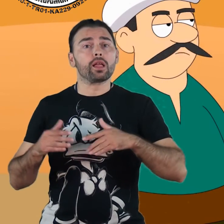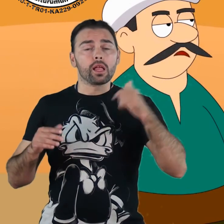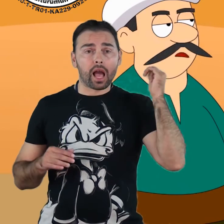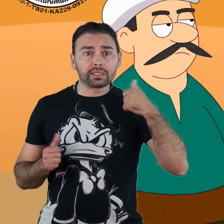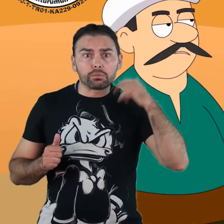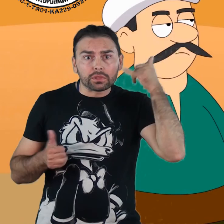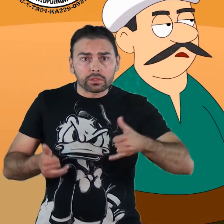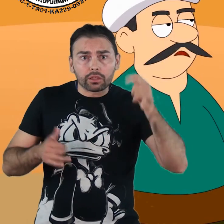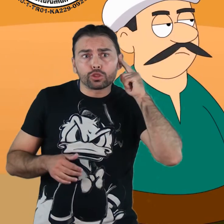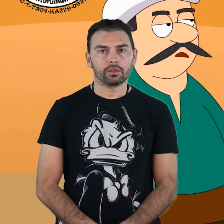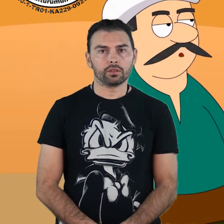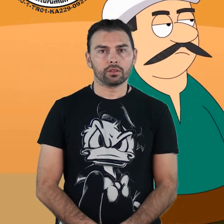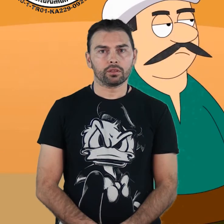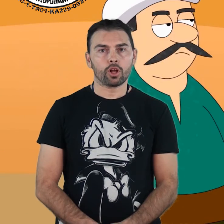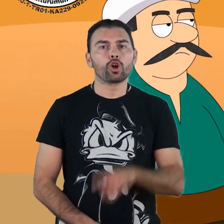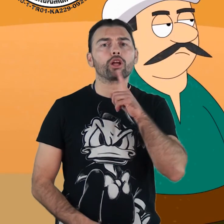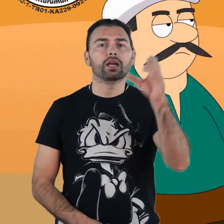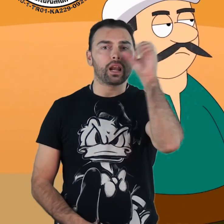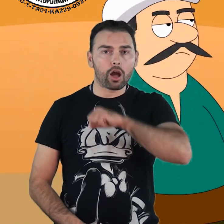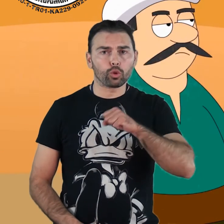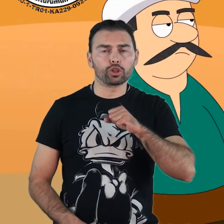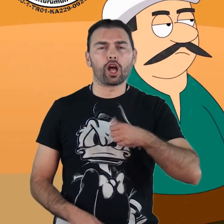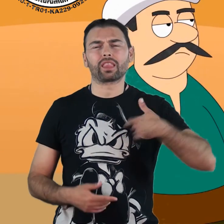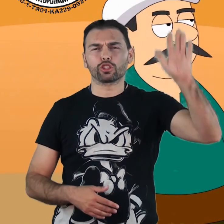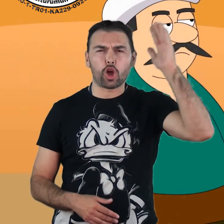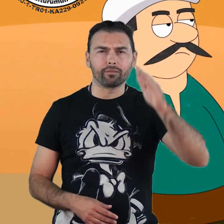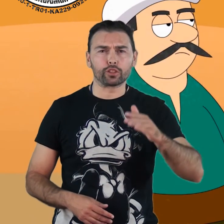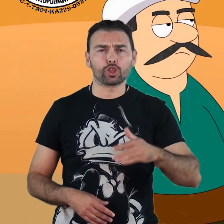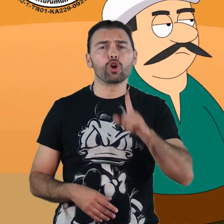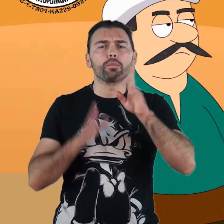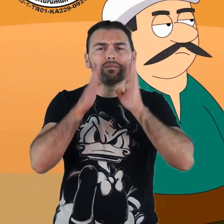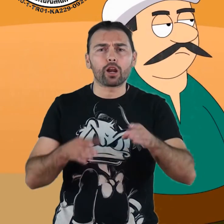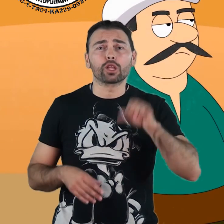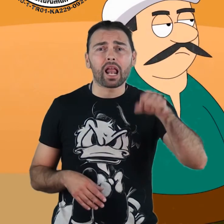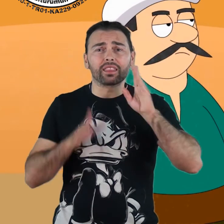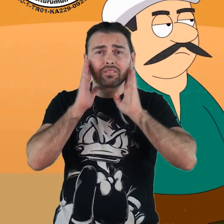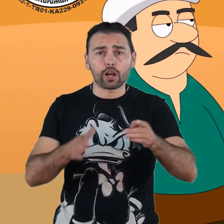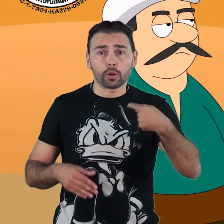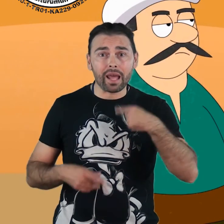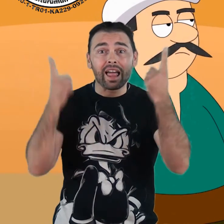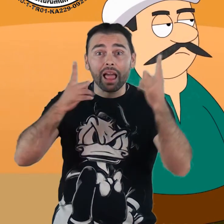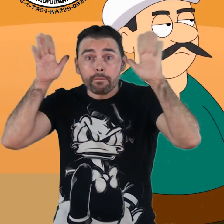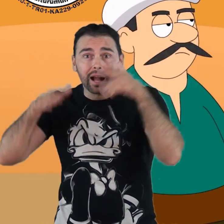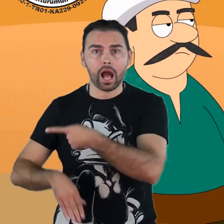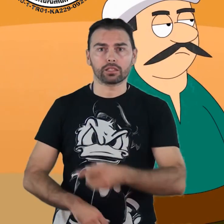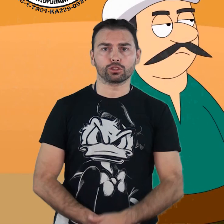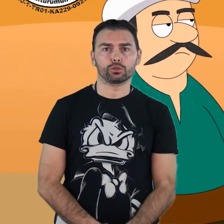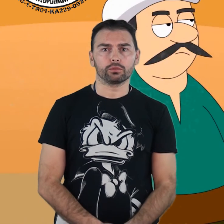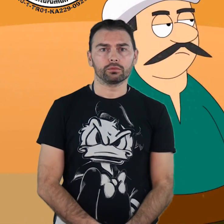but I could hear its voice. Hoca got angry. Come on, man. Whom do you believe? Do you believe me or do you believe